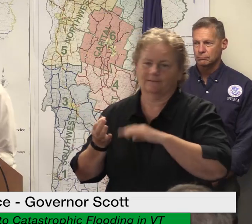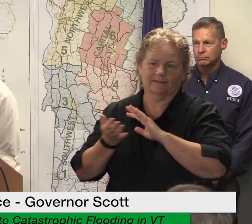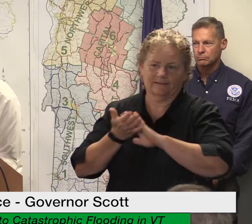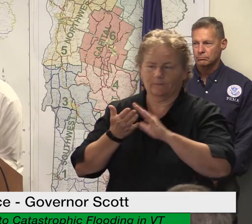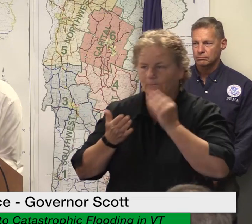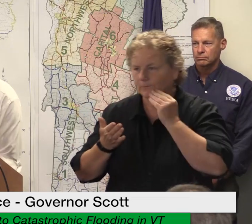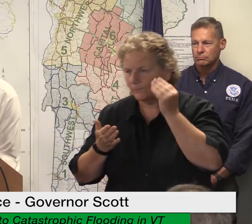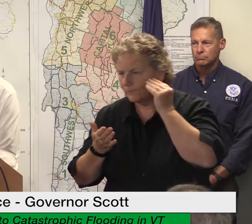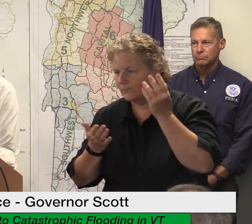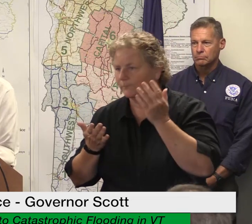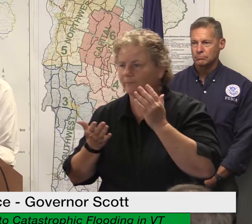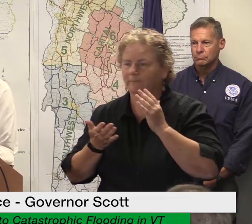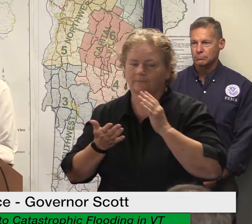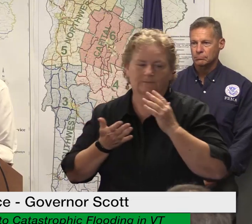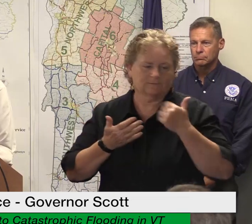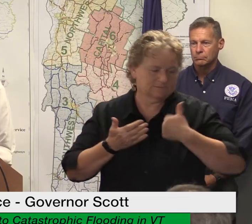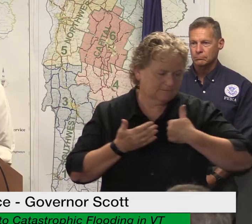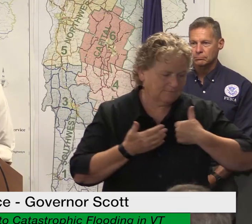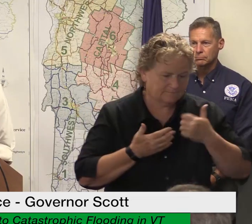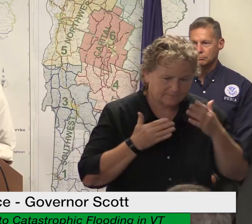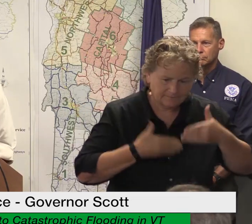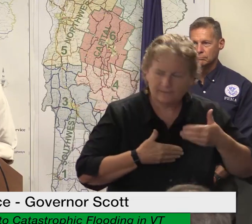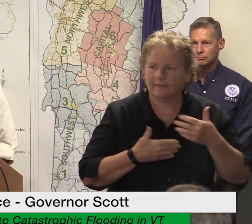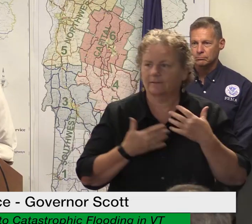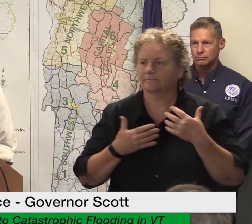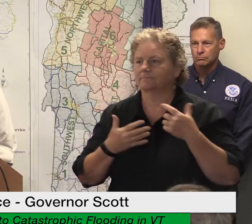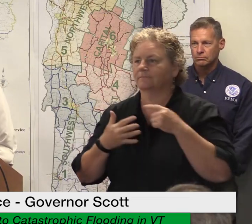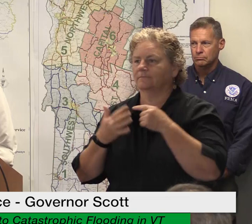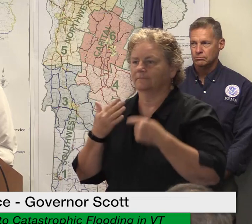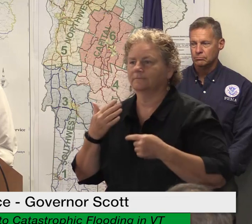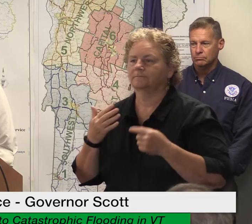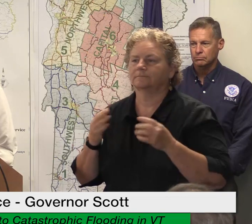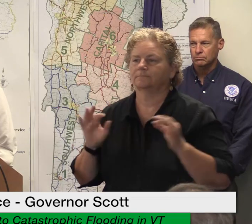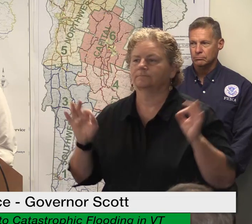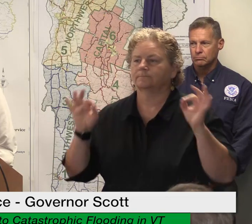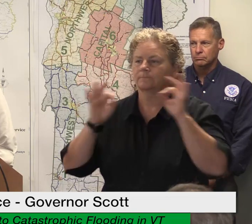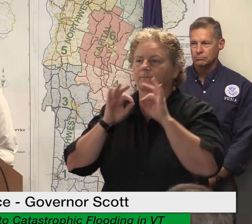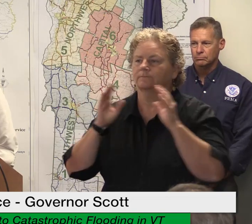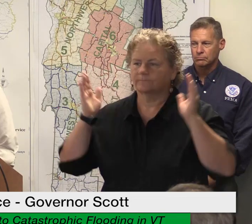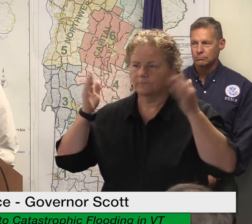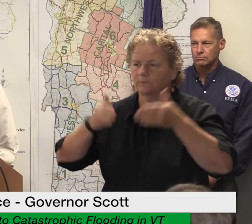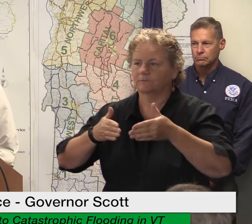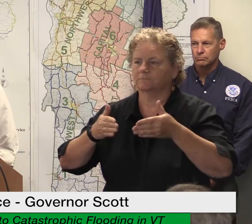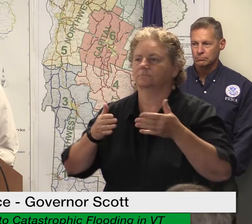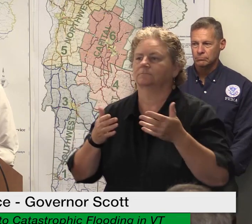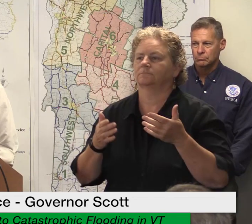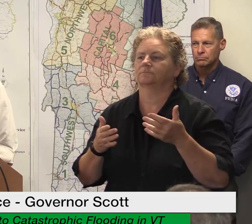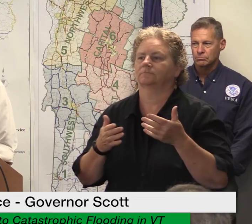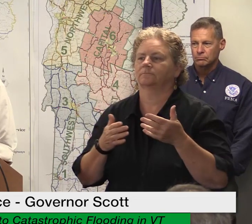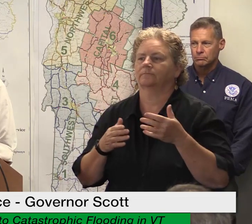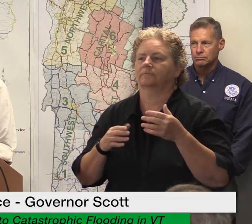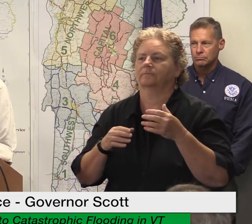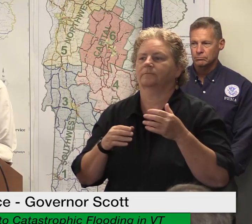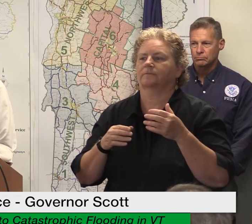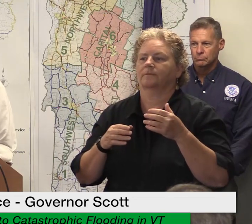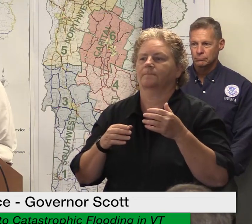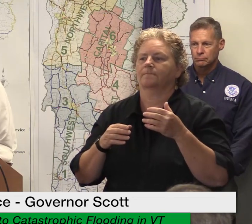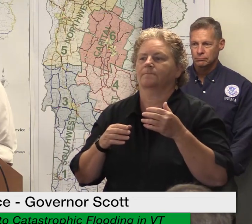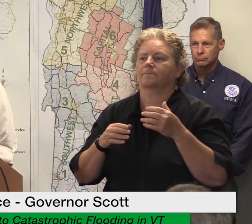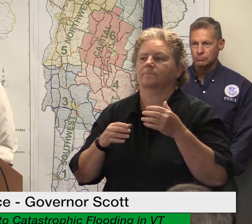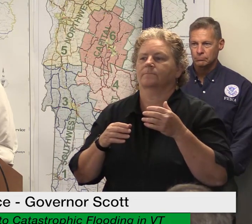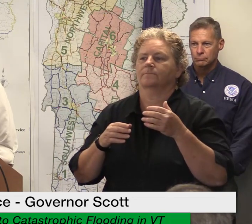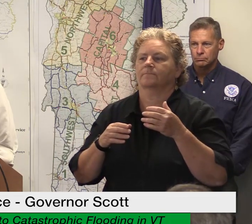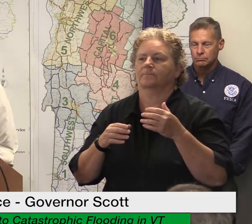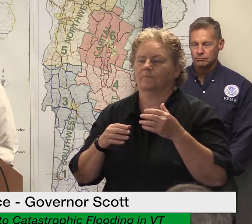but it's really important especially if you're in a county that hasn't been designated yet to report your damage